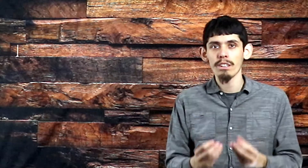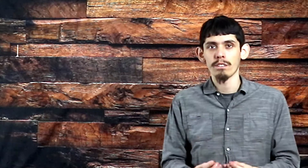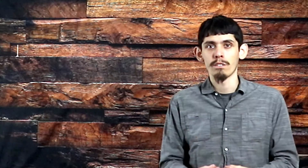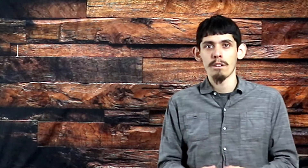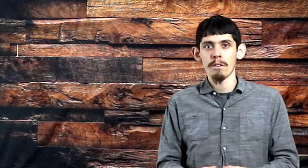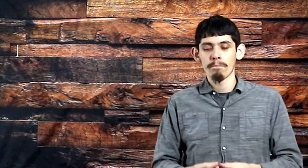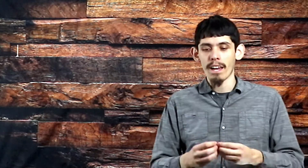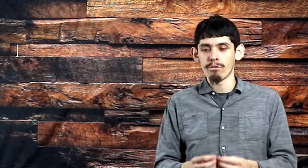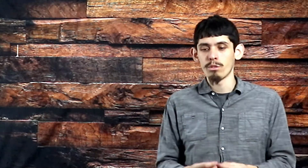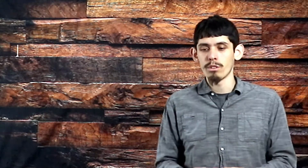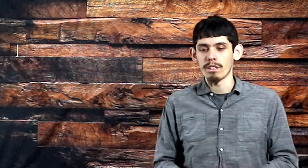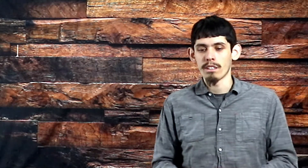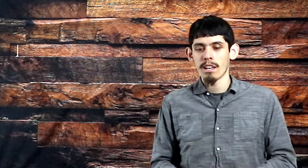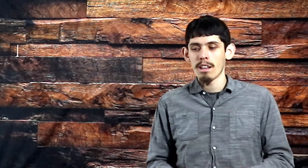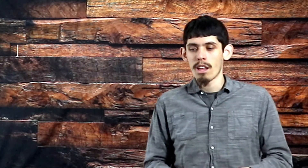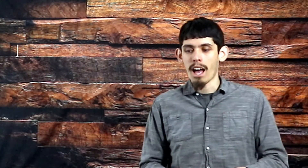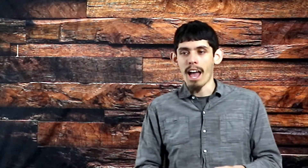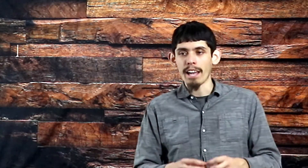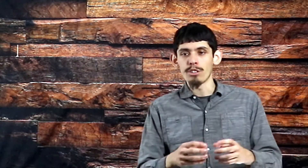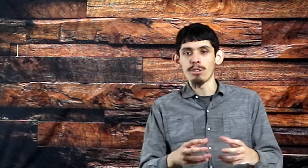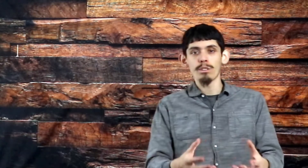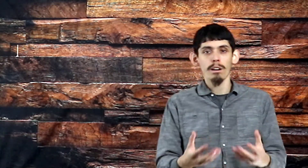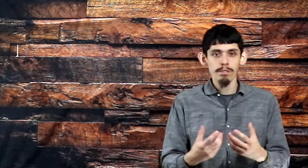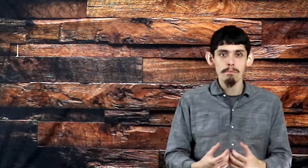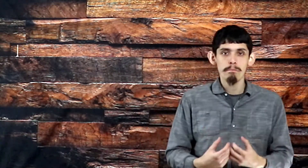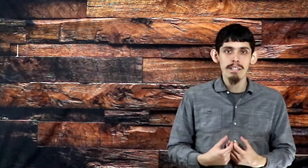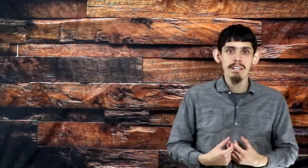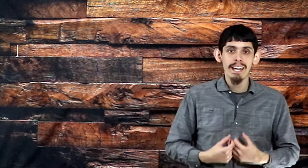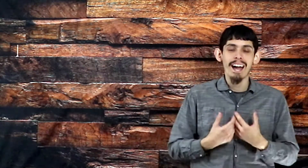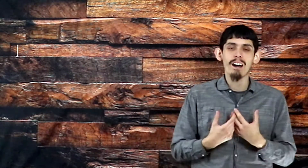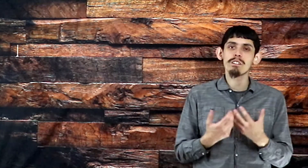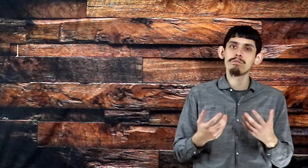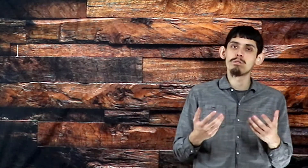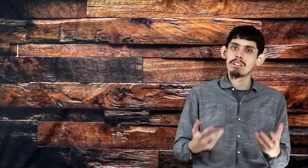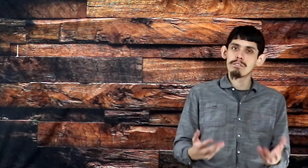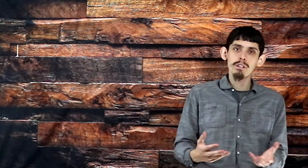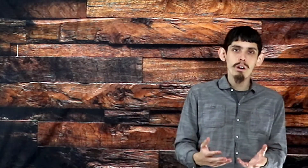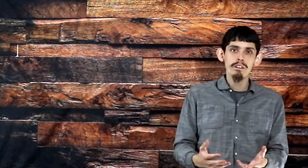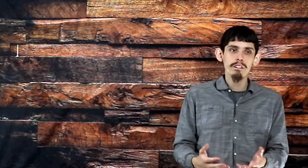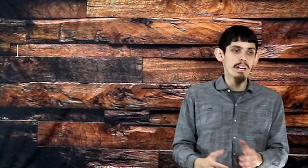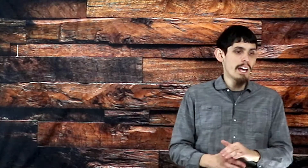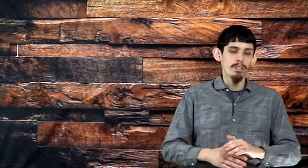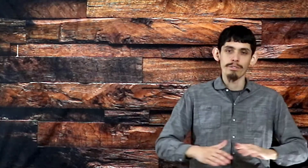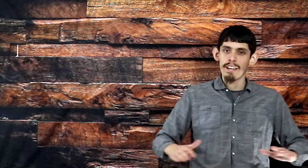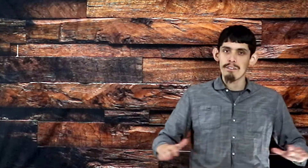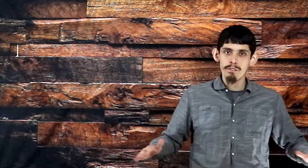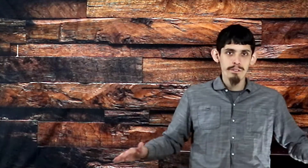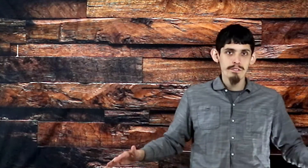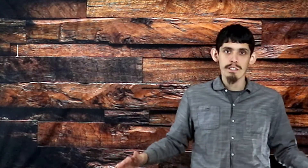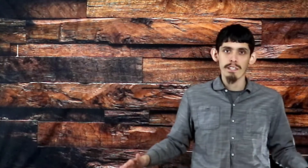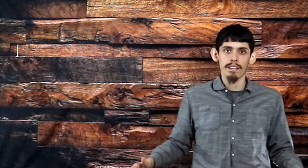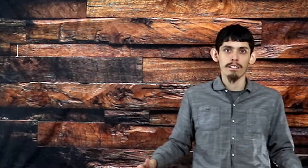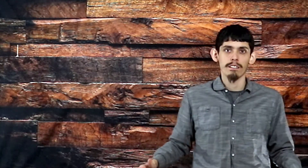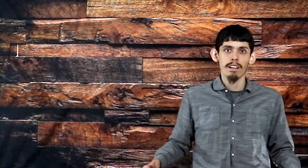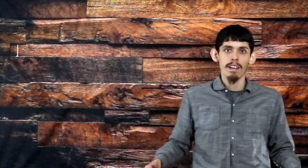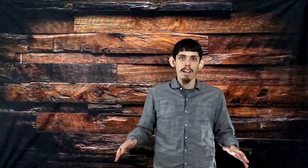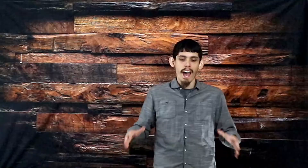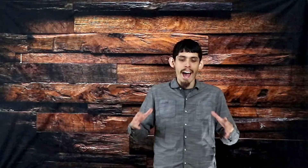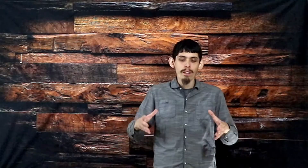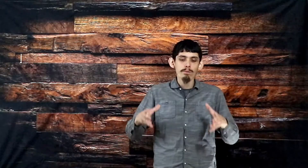that void. You come to me, and I'll give you living water, and you'll never thirst again. I will